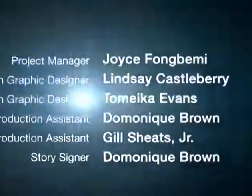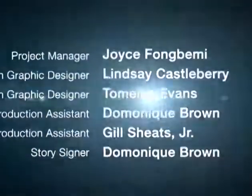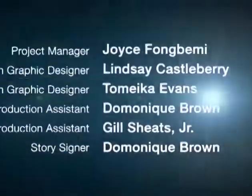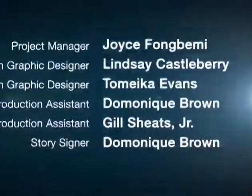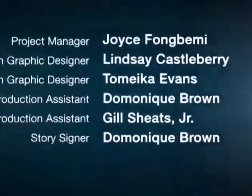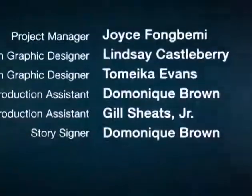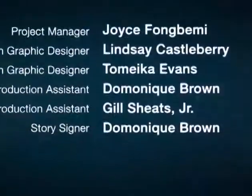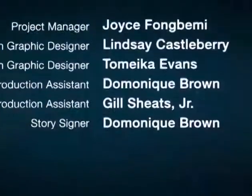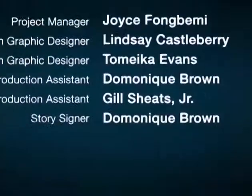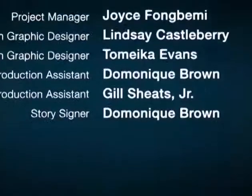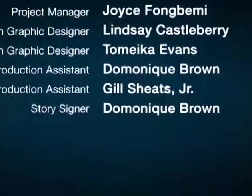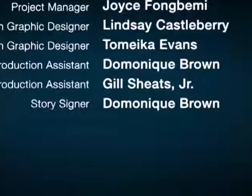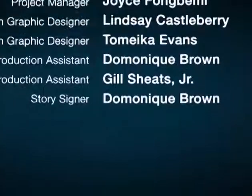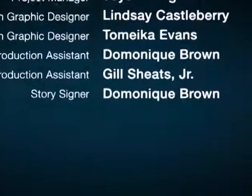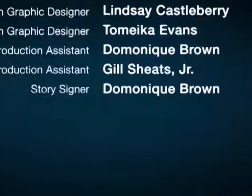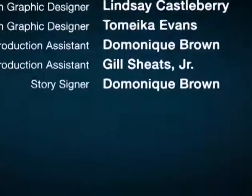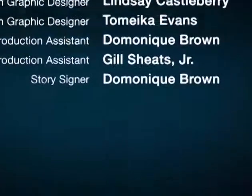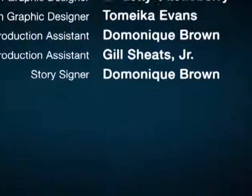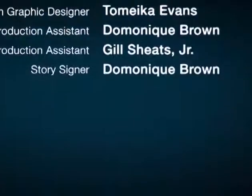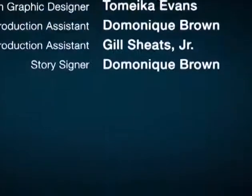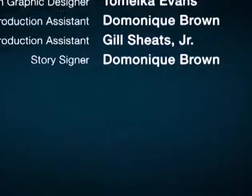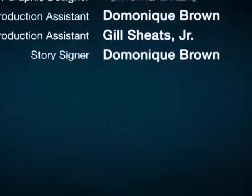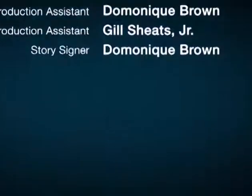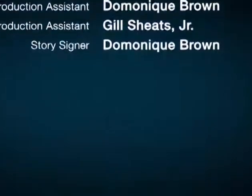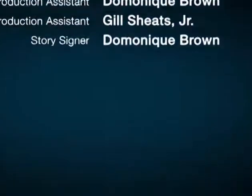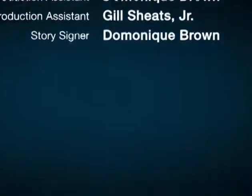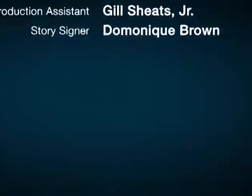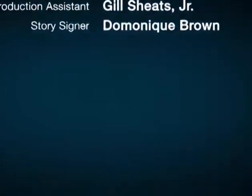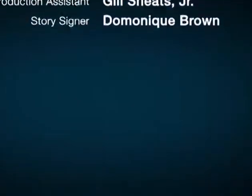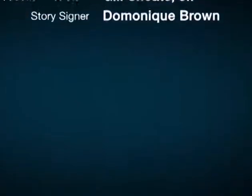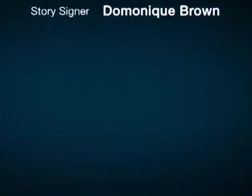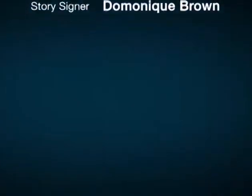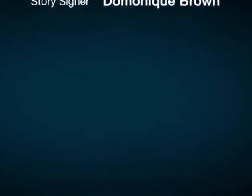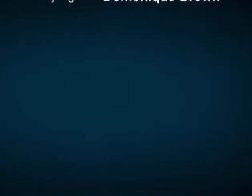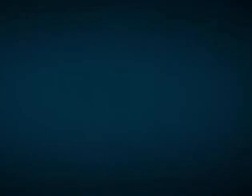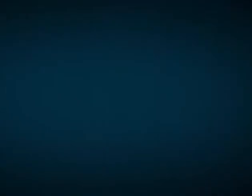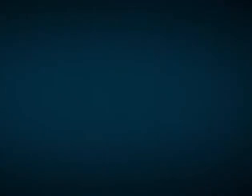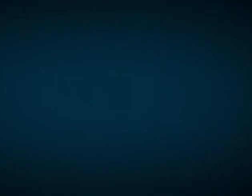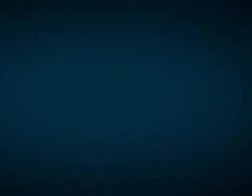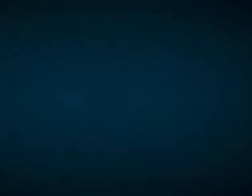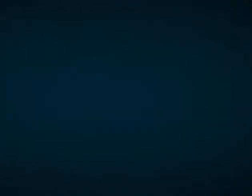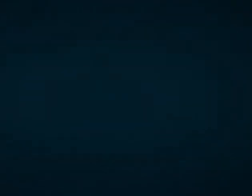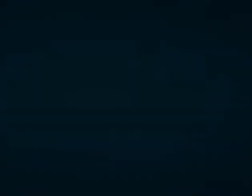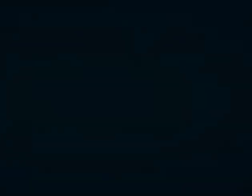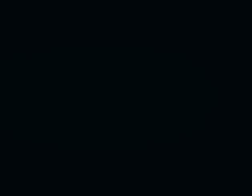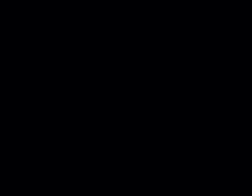out. Look,